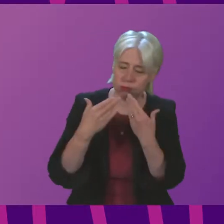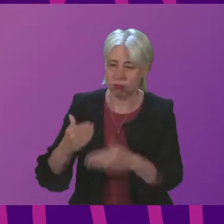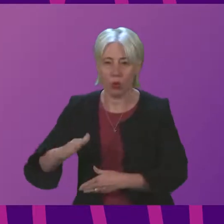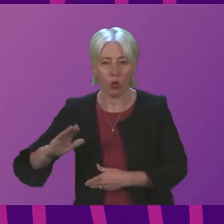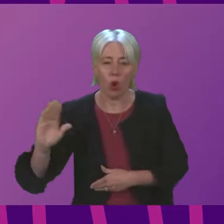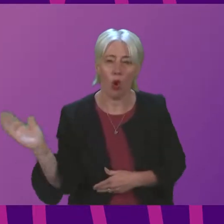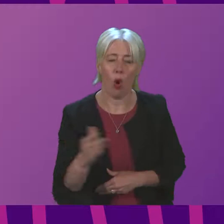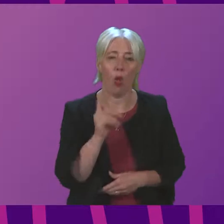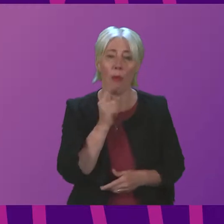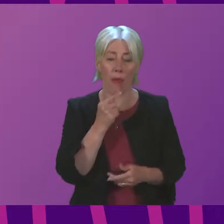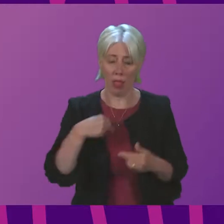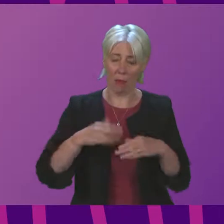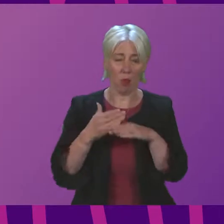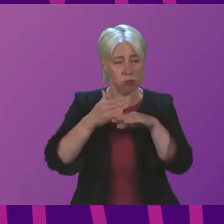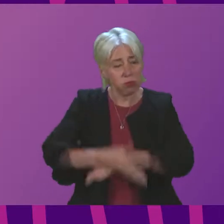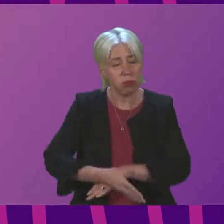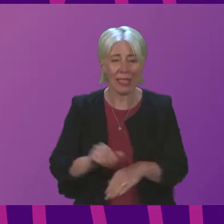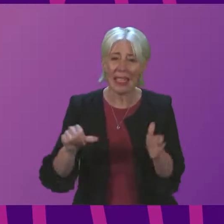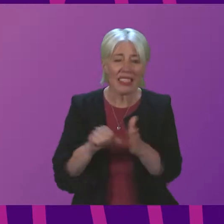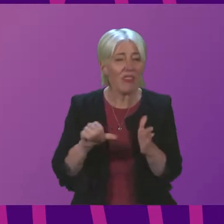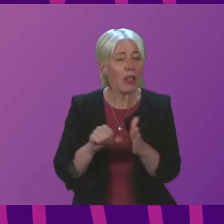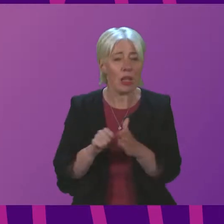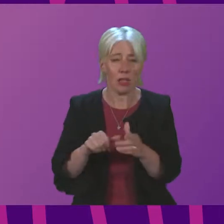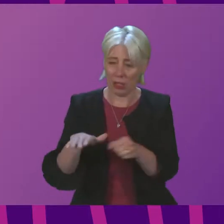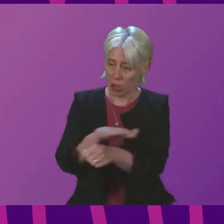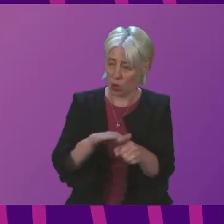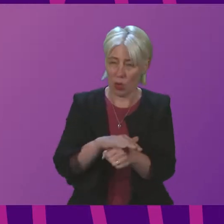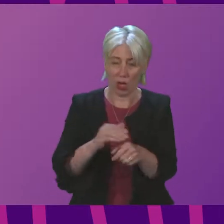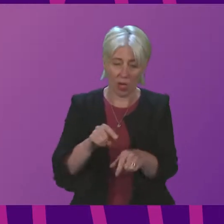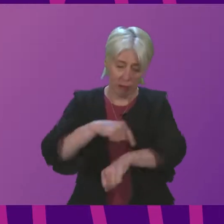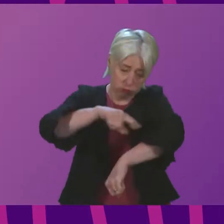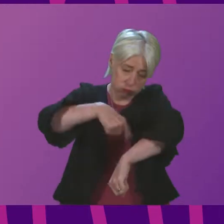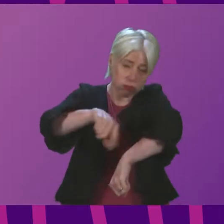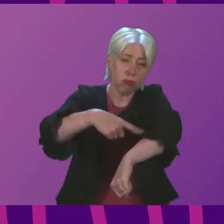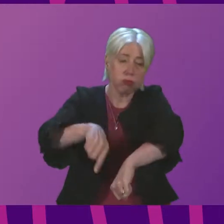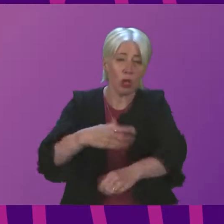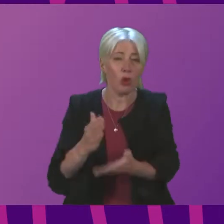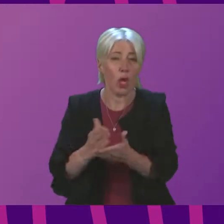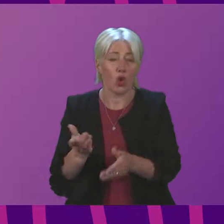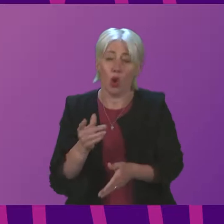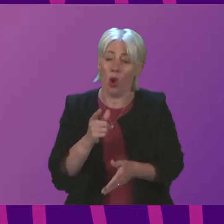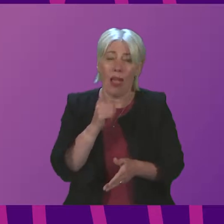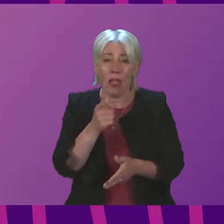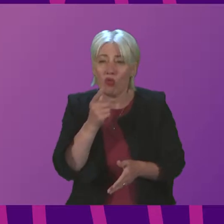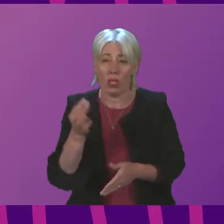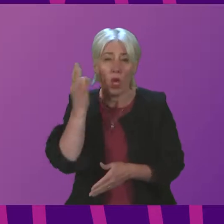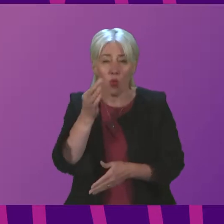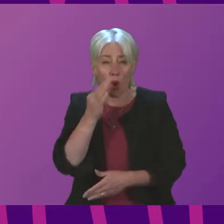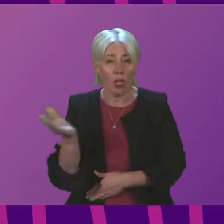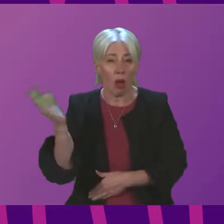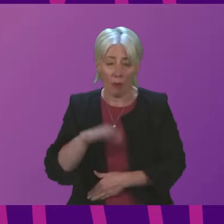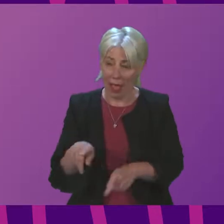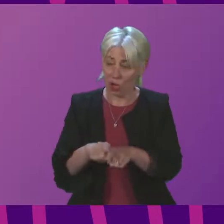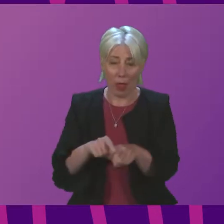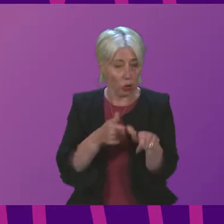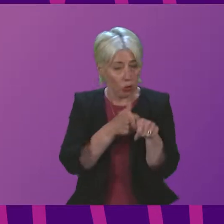all those who have been working in very difficult conditions and for prolonged periods to restore utility supplies and support affected communities